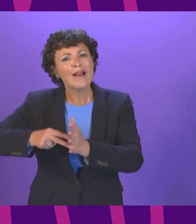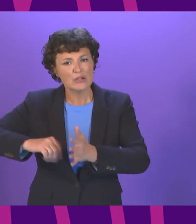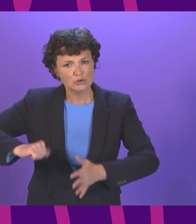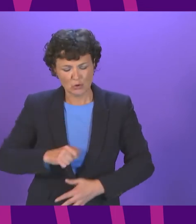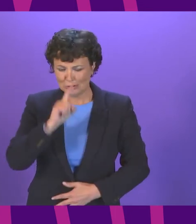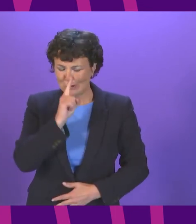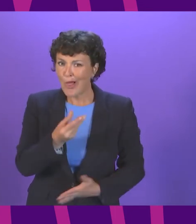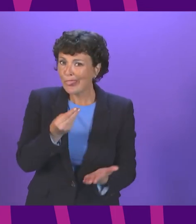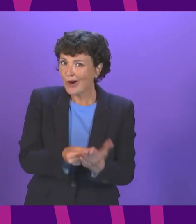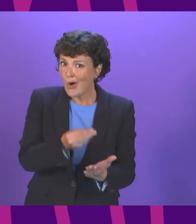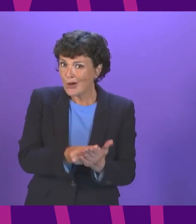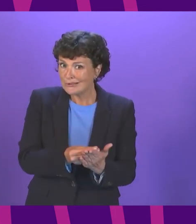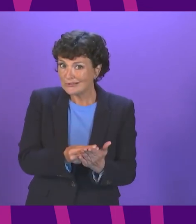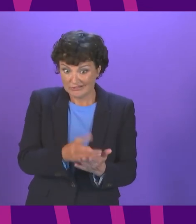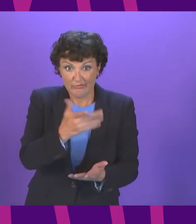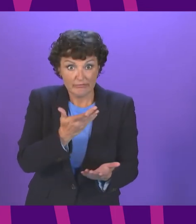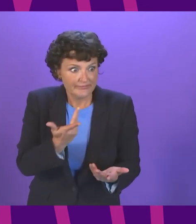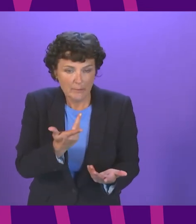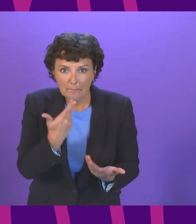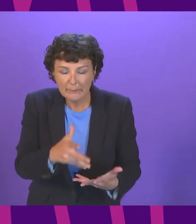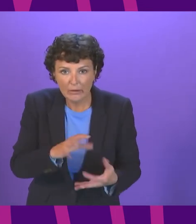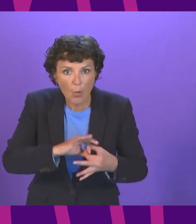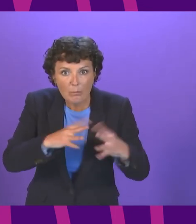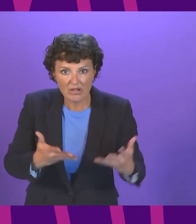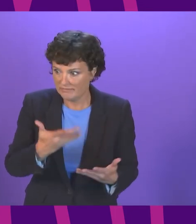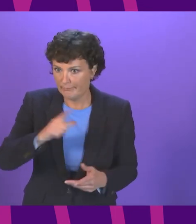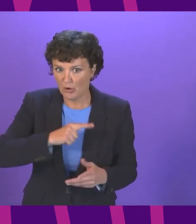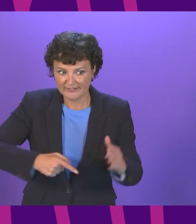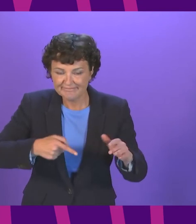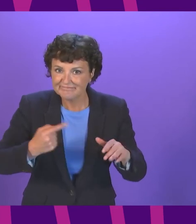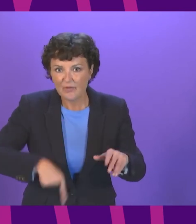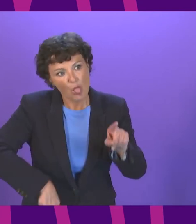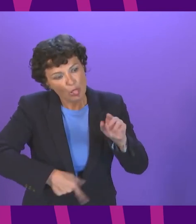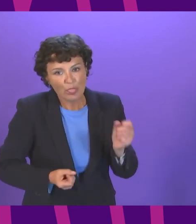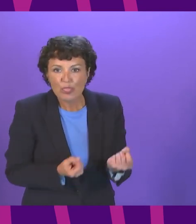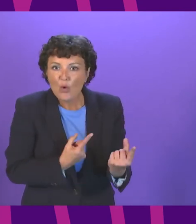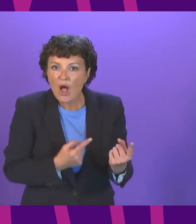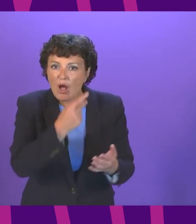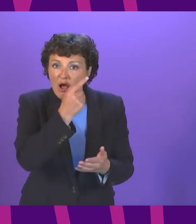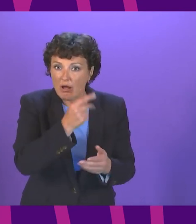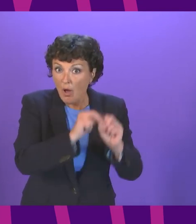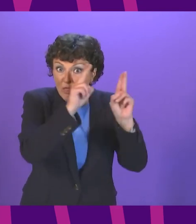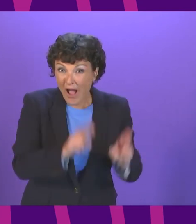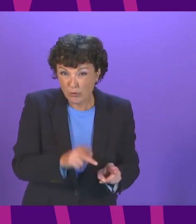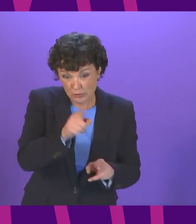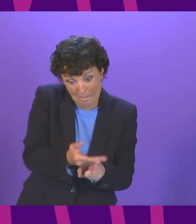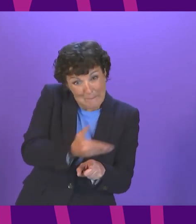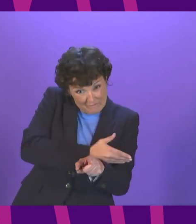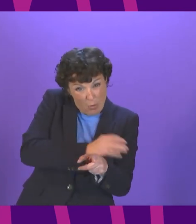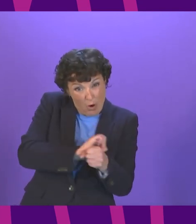those made homeless due to evictions to manage arrears at £28 million in the year before the pandemic